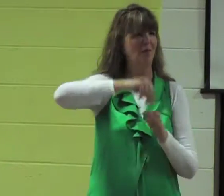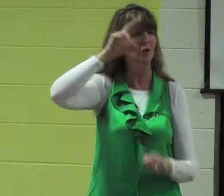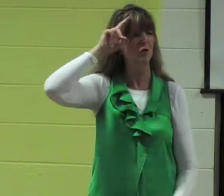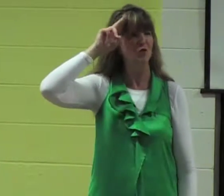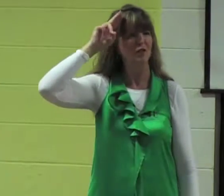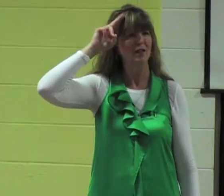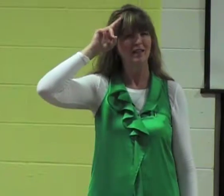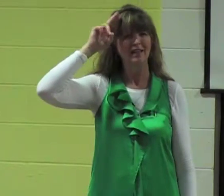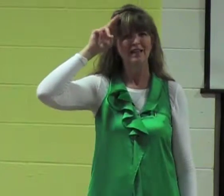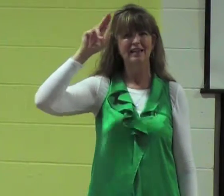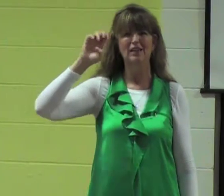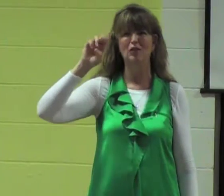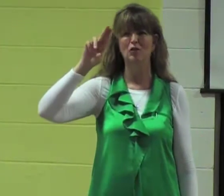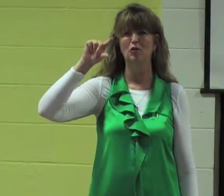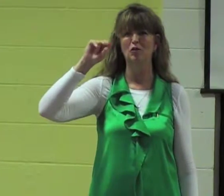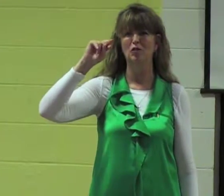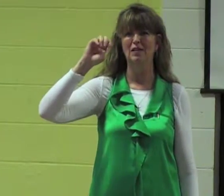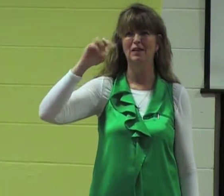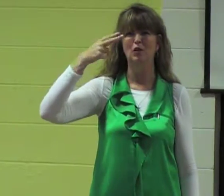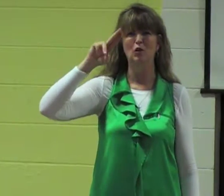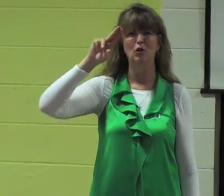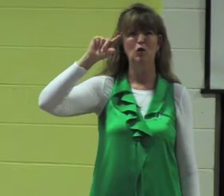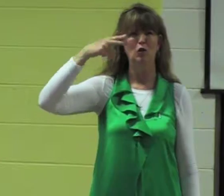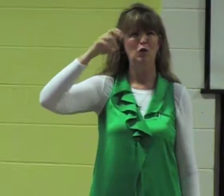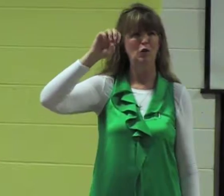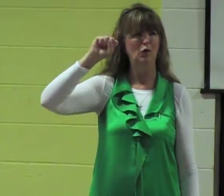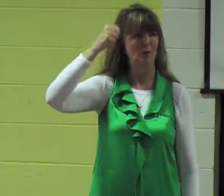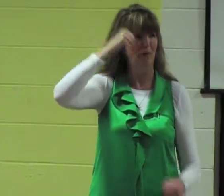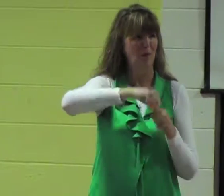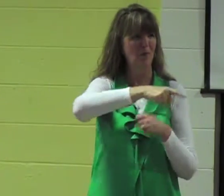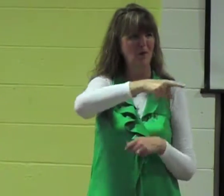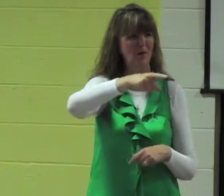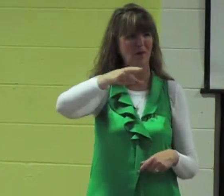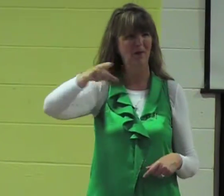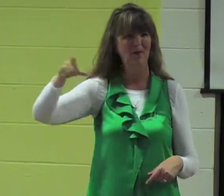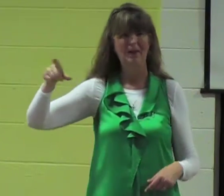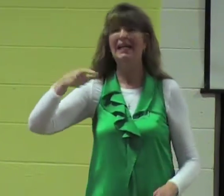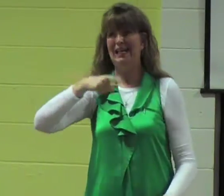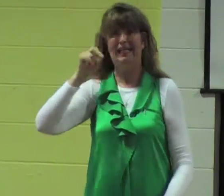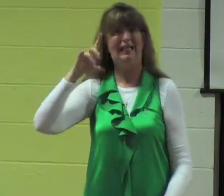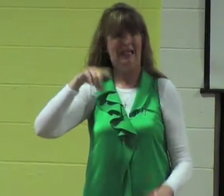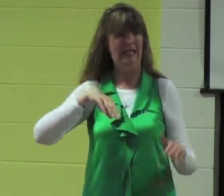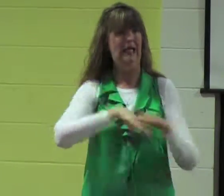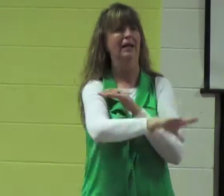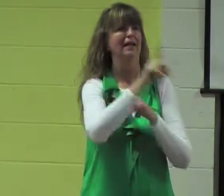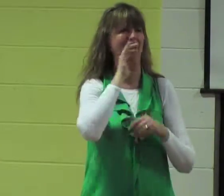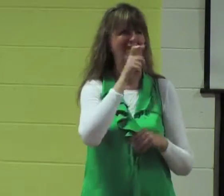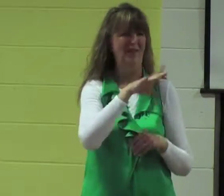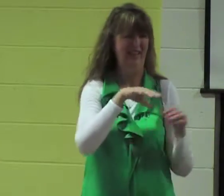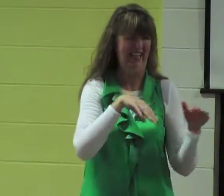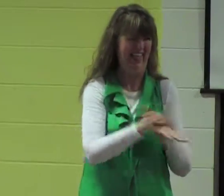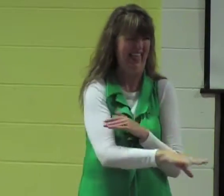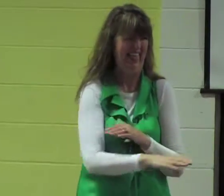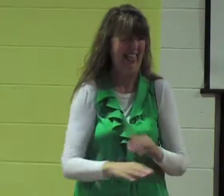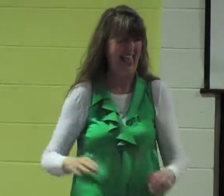I remember when Eugene we know Eugene remember Eugene Hughes you remember he did go to death club